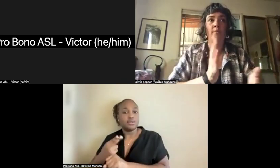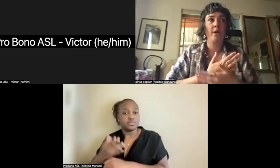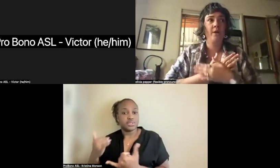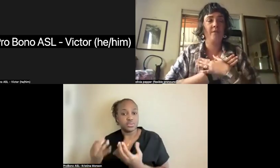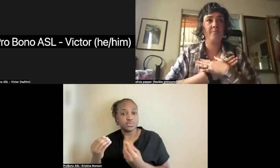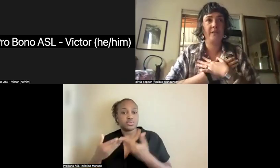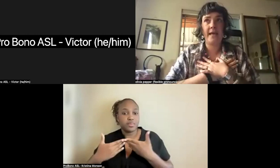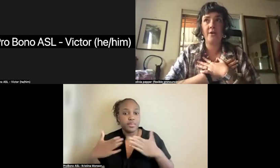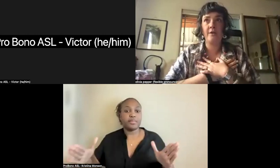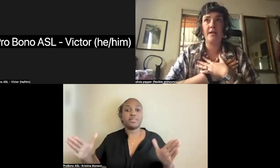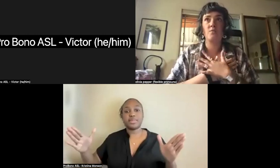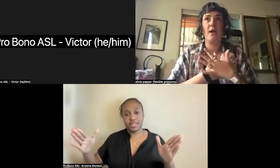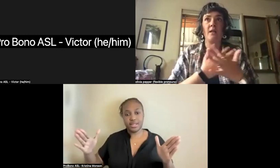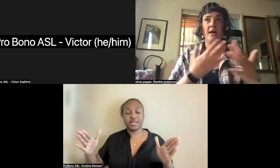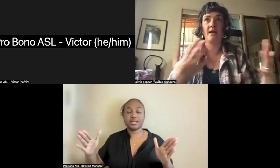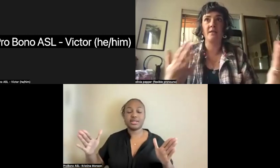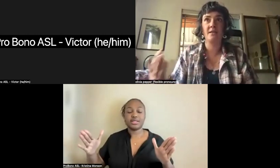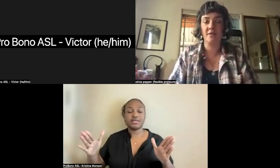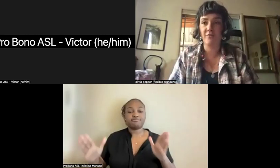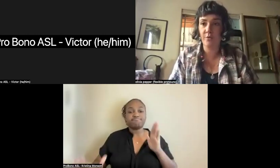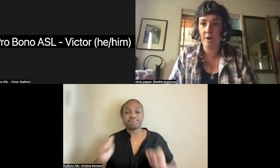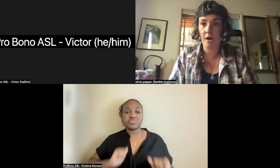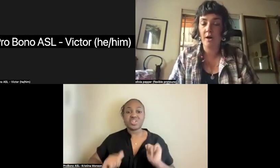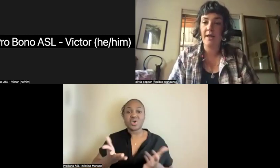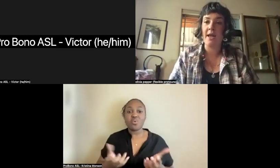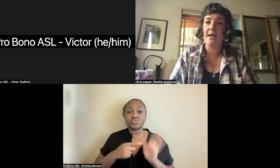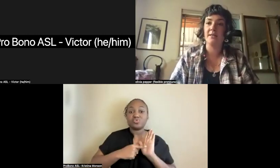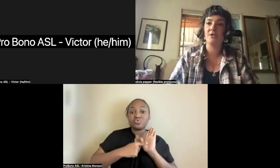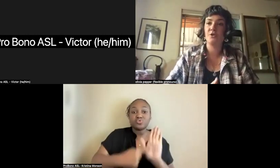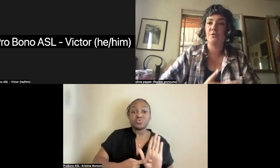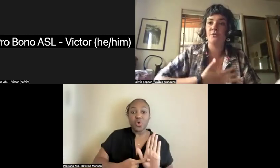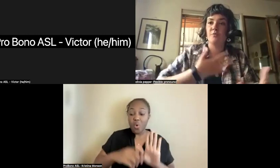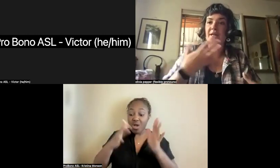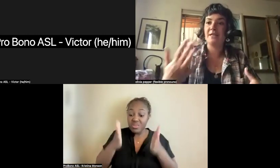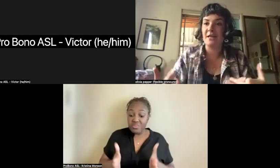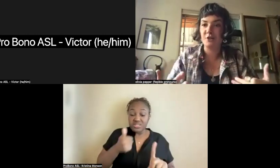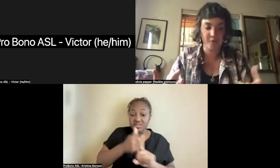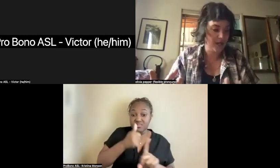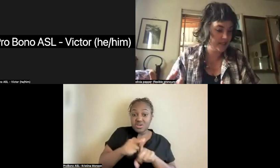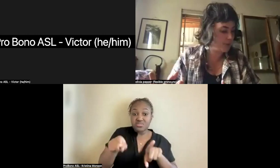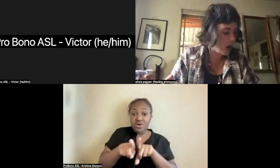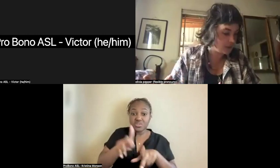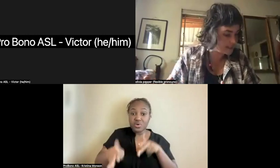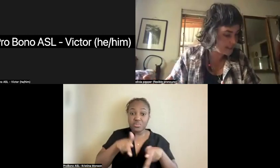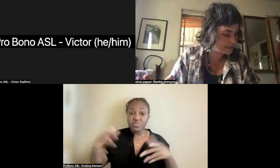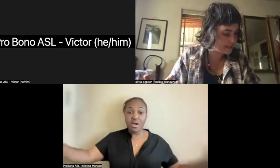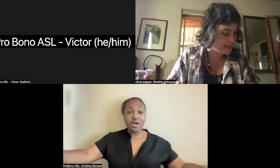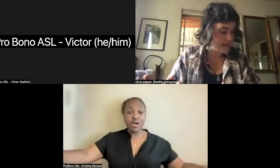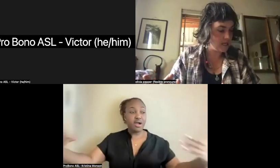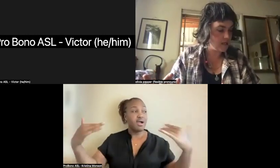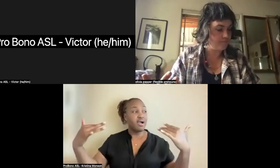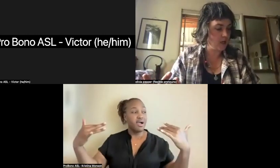the player as well as the viewer and to recontextualize politics.